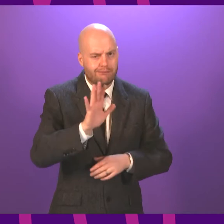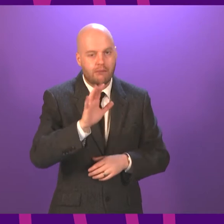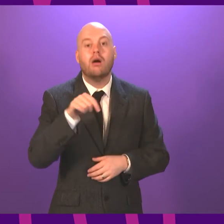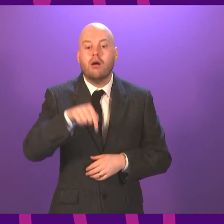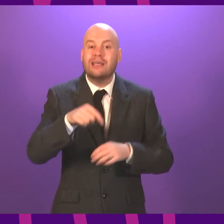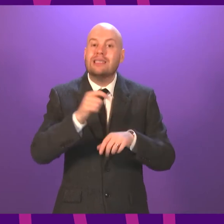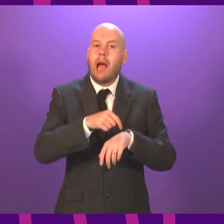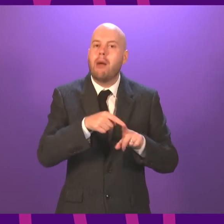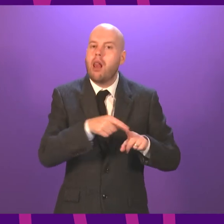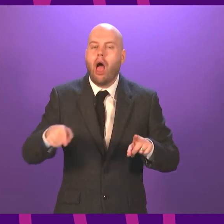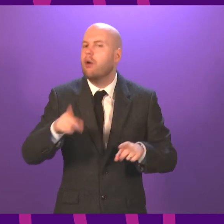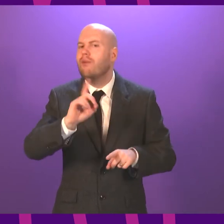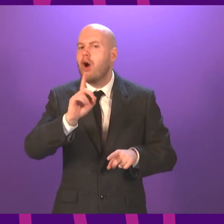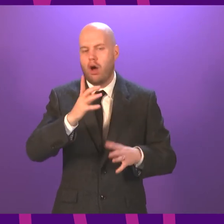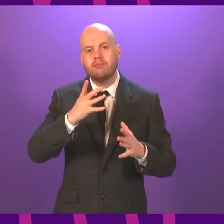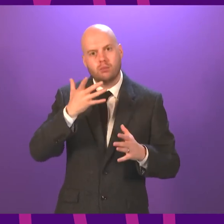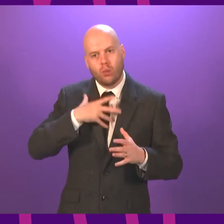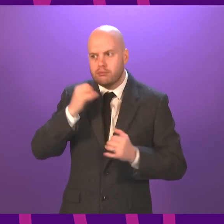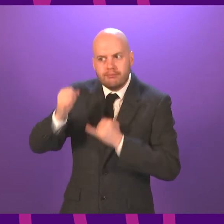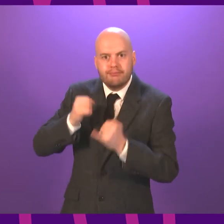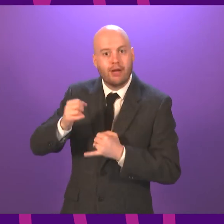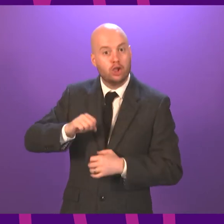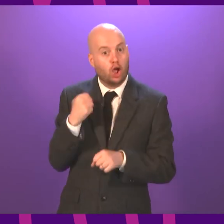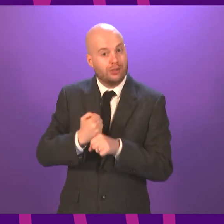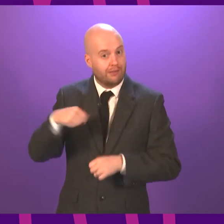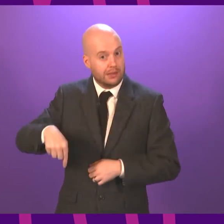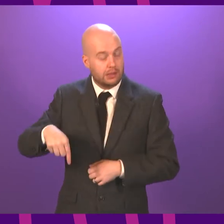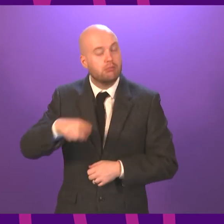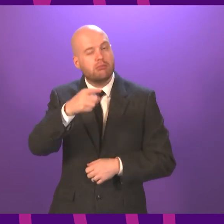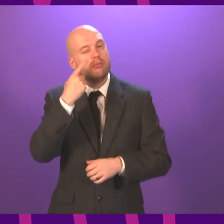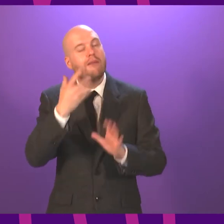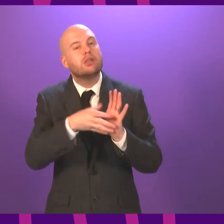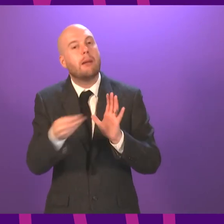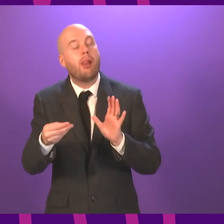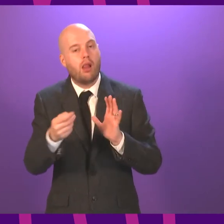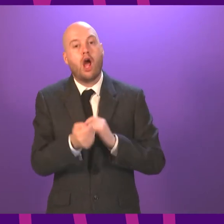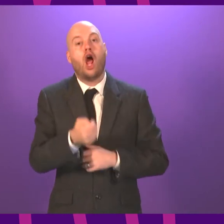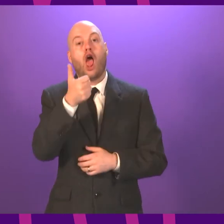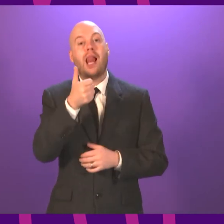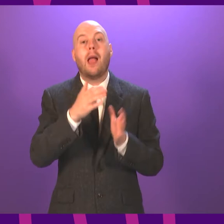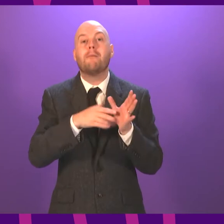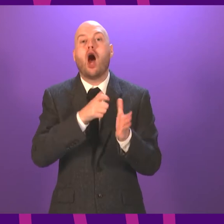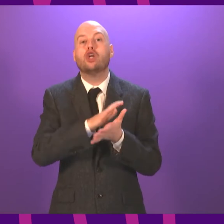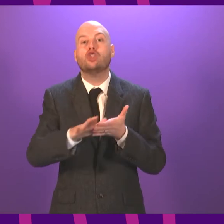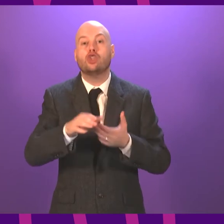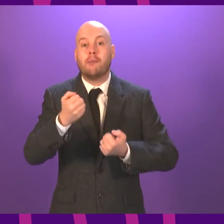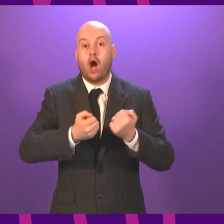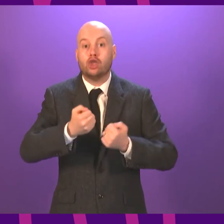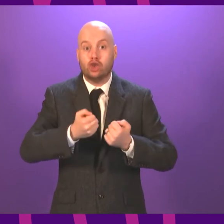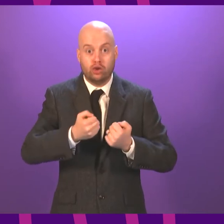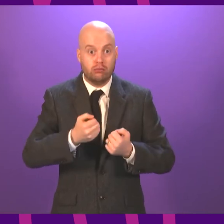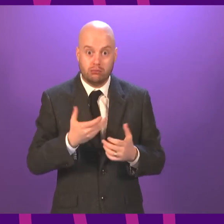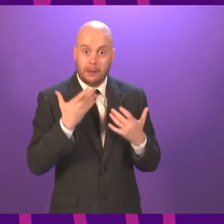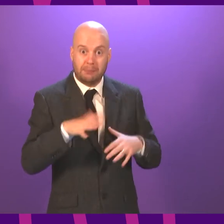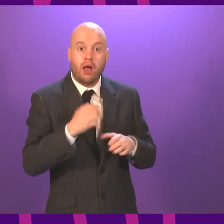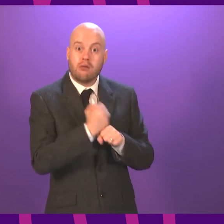So let's look at some of those specific decisions. In early March, both governments were talking of a strategy of herd immunity. On March